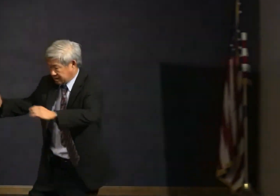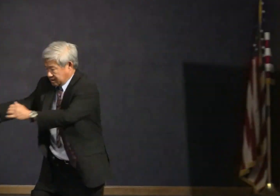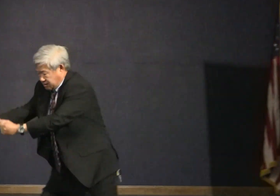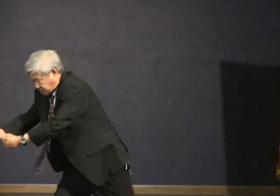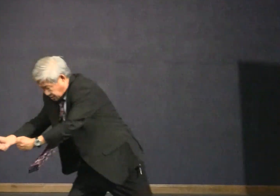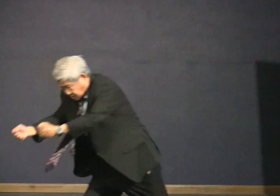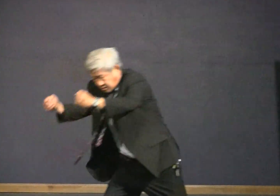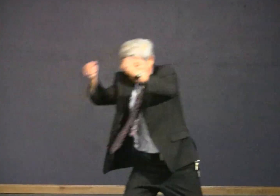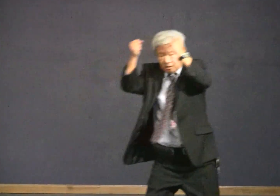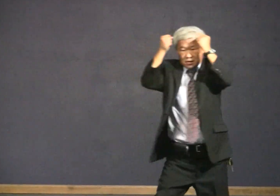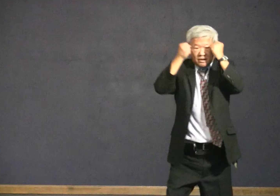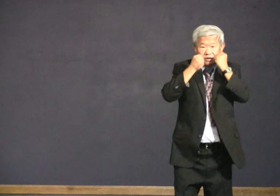things.